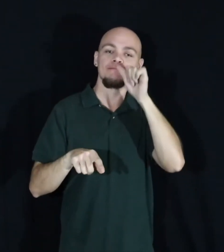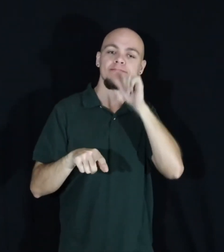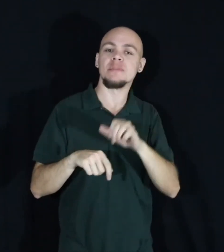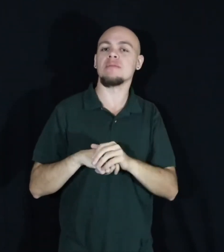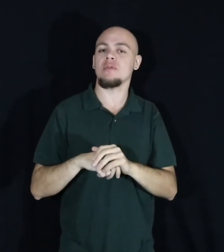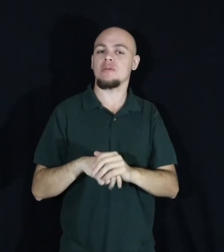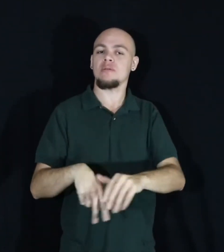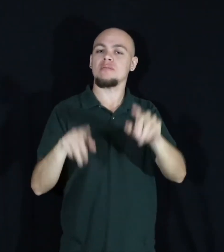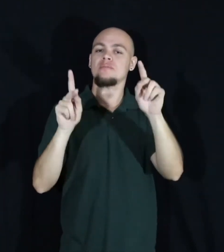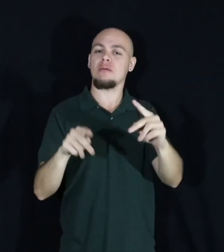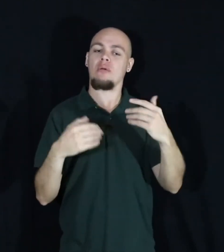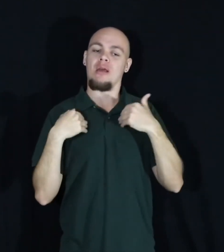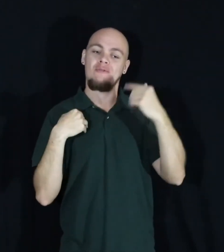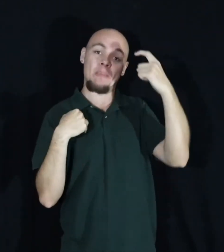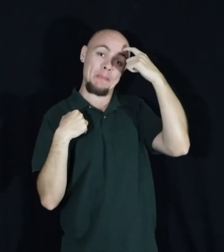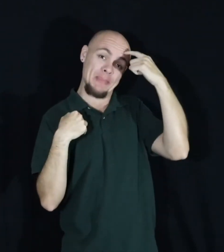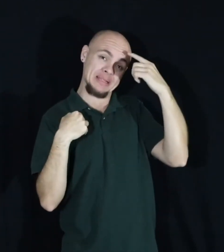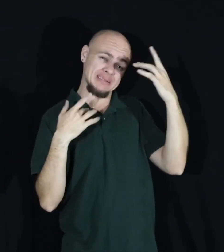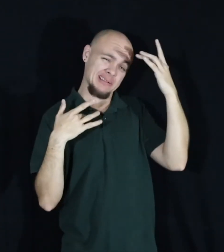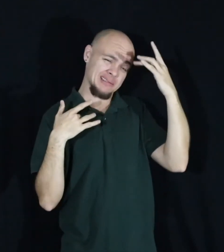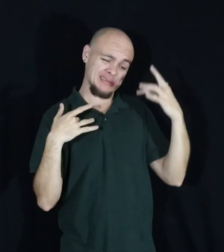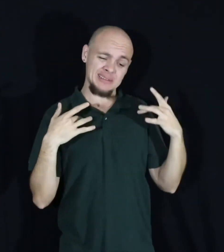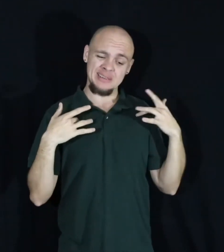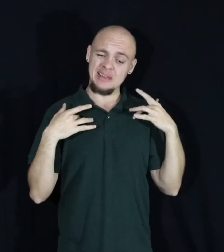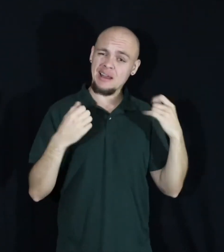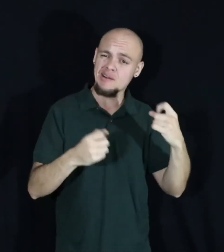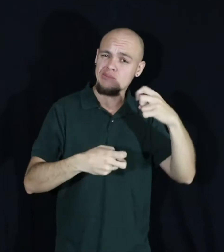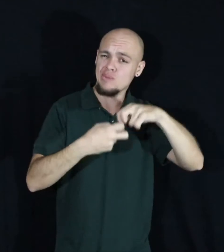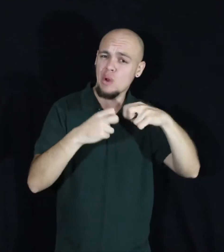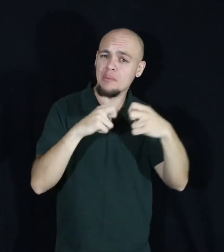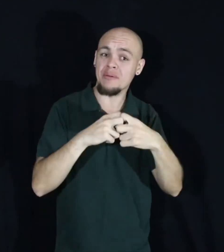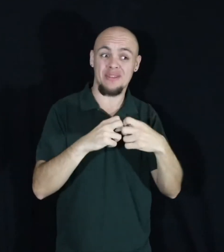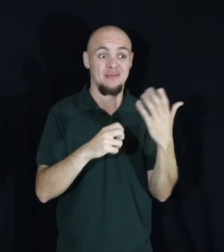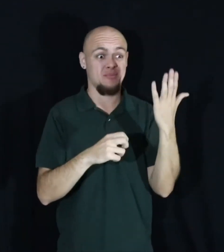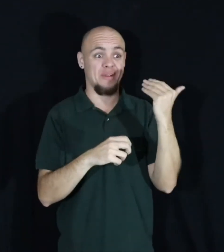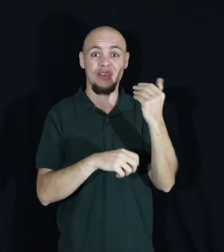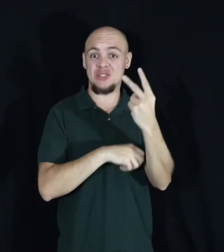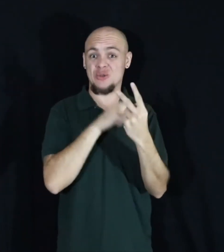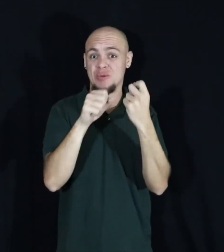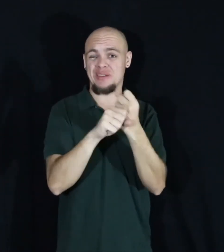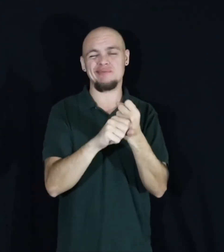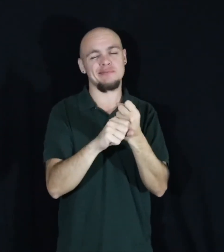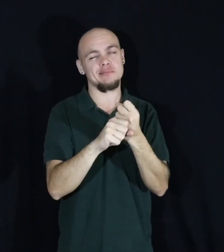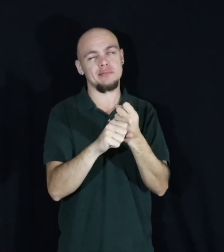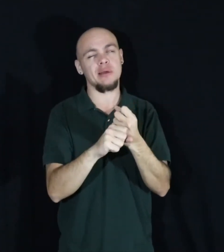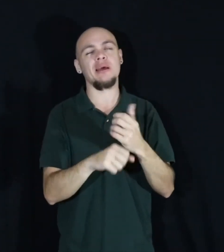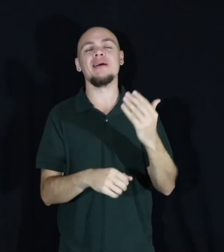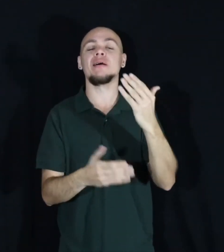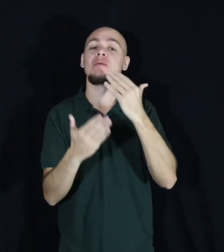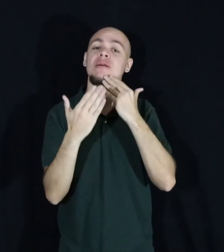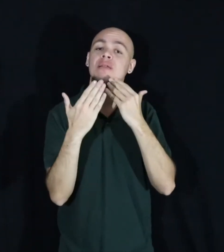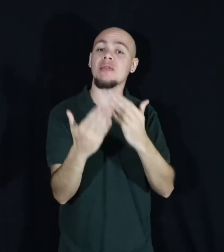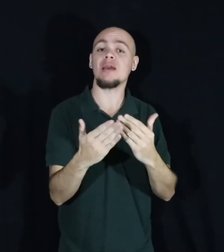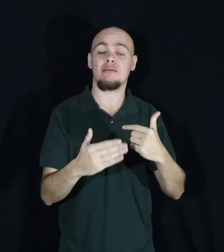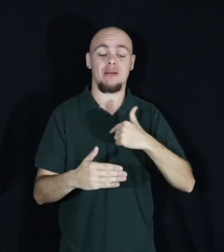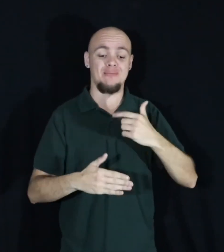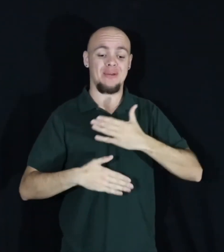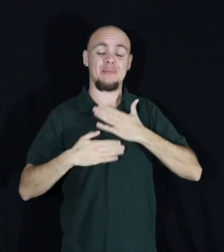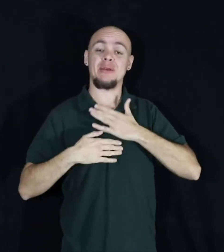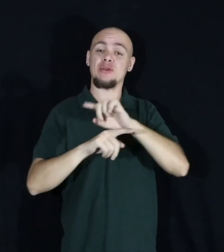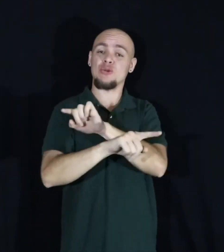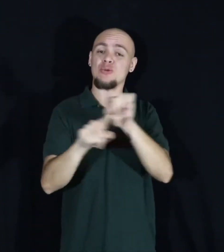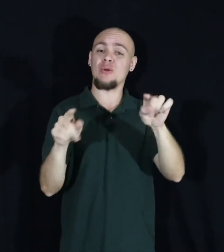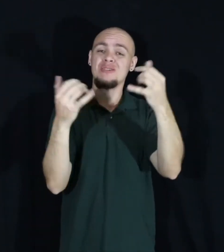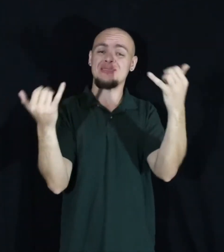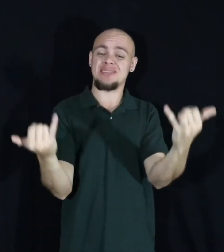who is suffering with mental illness. Especially over these last two years, right? I just want to say thank you. I'm glad that you are still